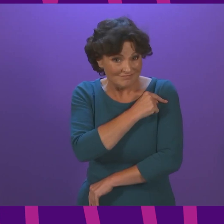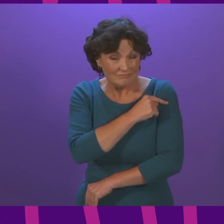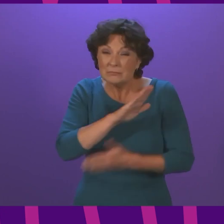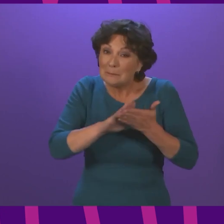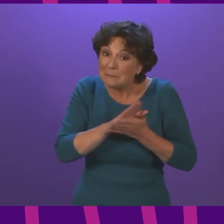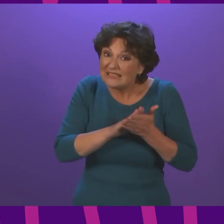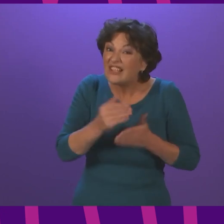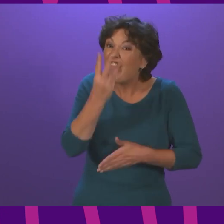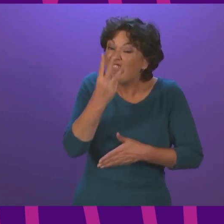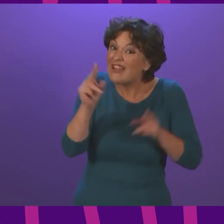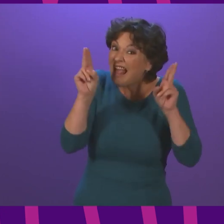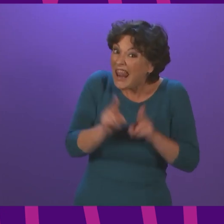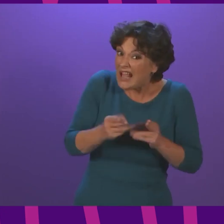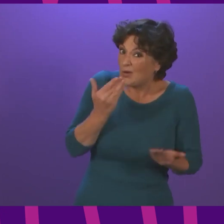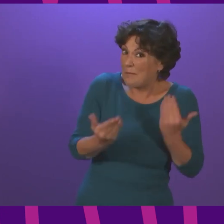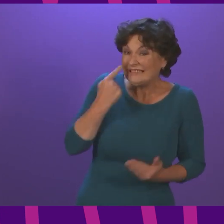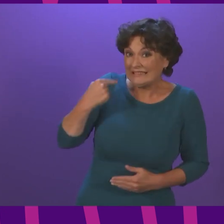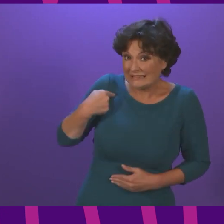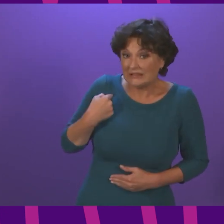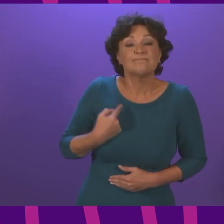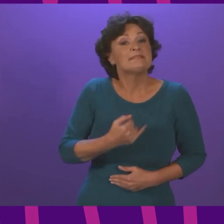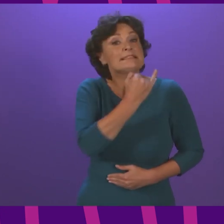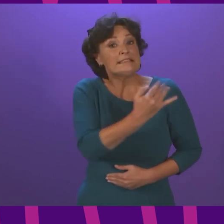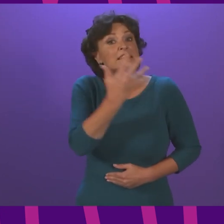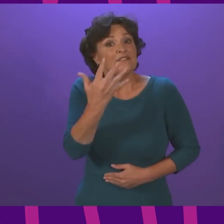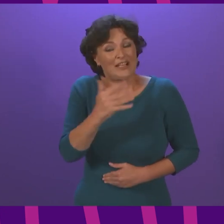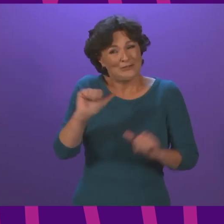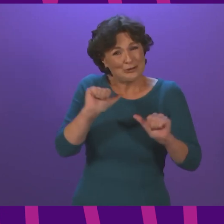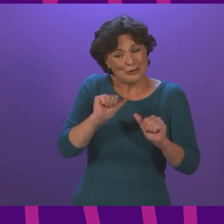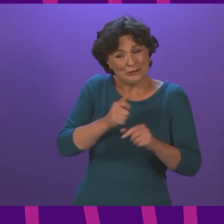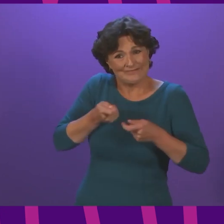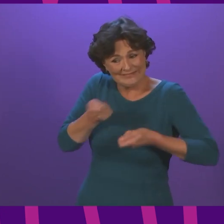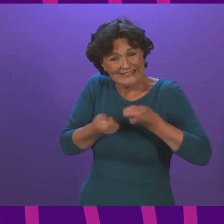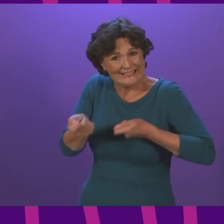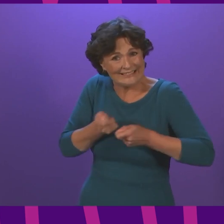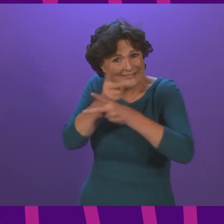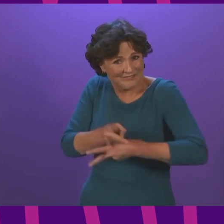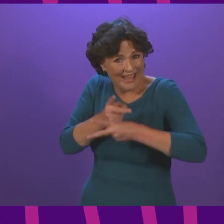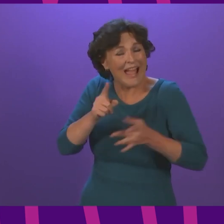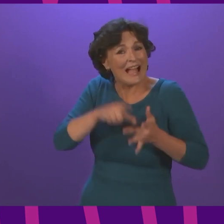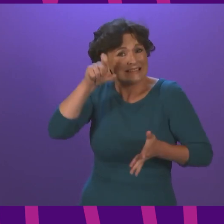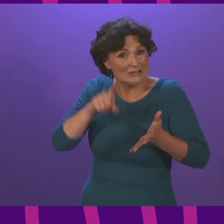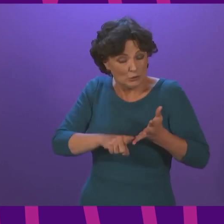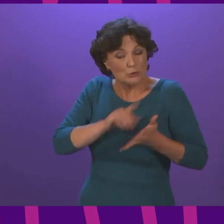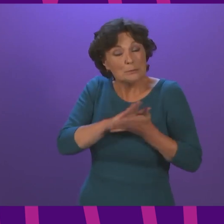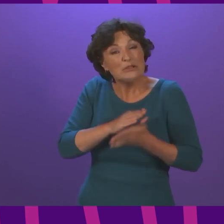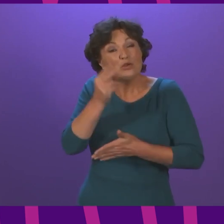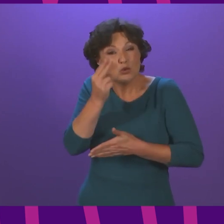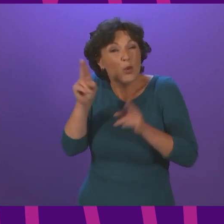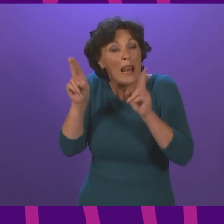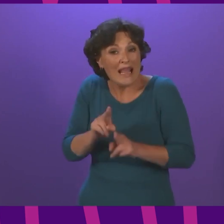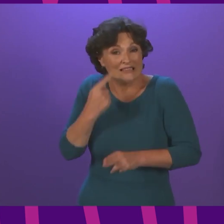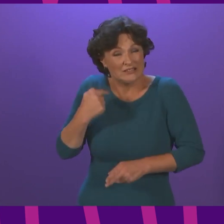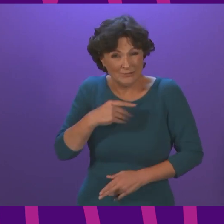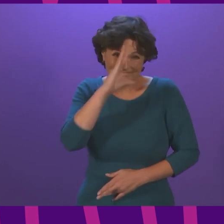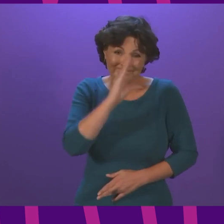three fewer than the figure yesterday, and 65 people are receiving intensive care. That's two fewer than yesterday. Sadly, though,